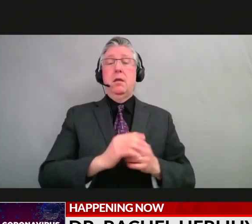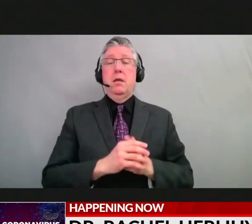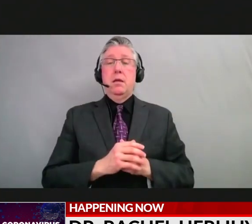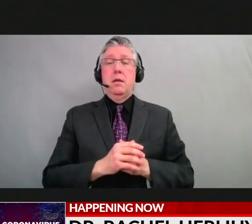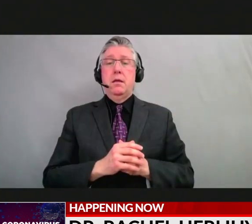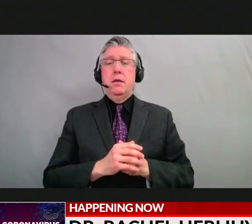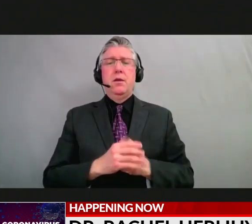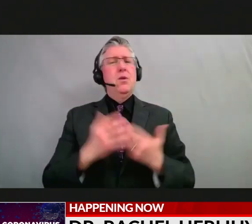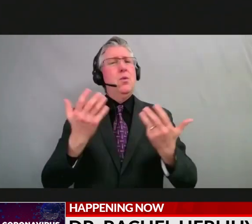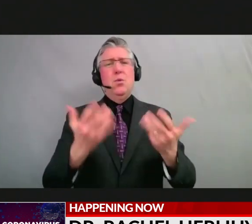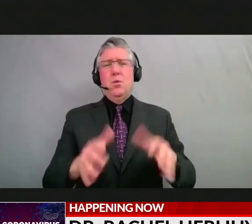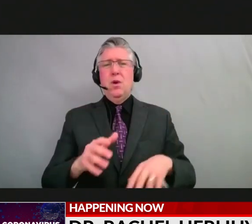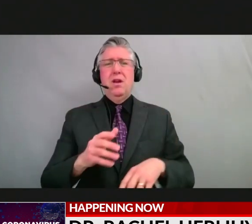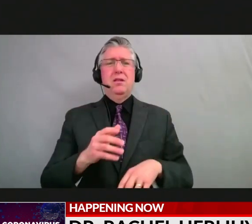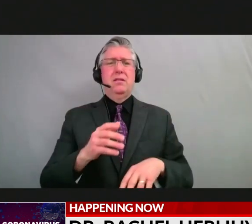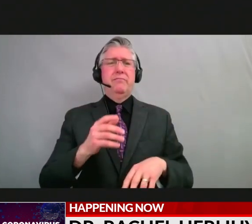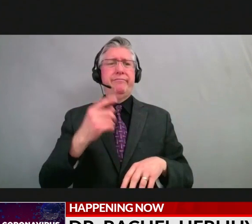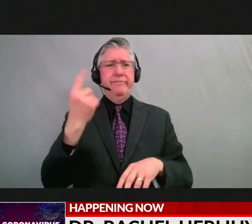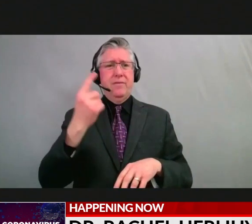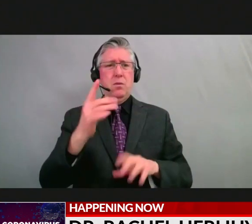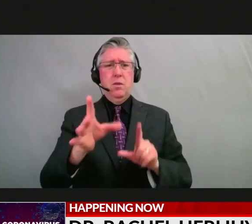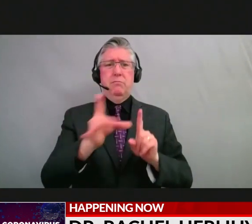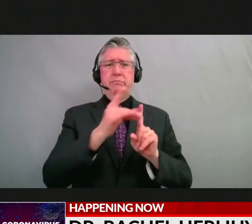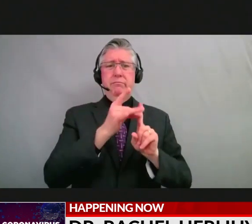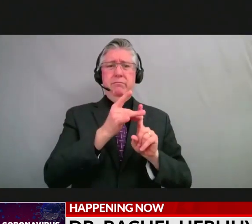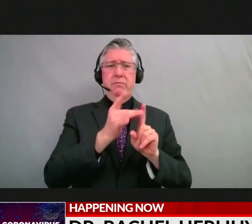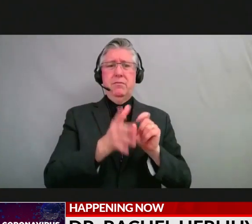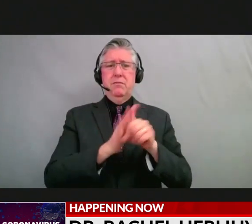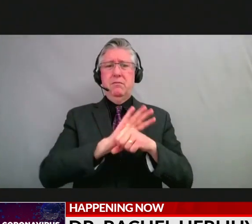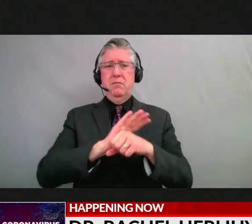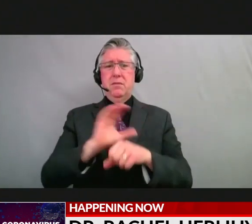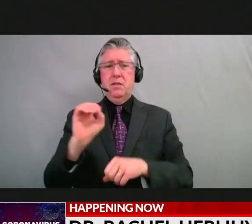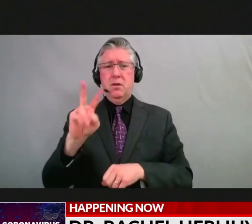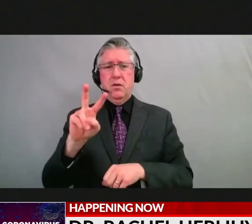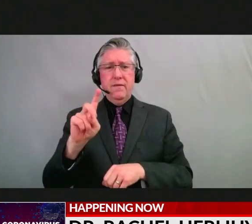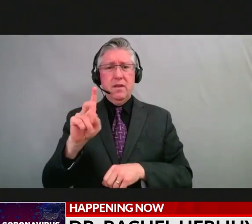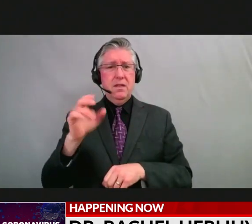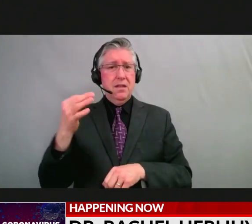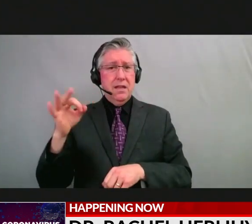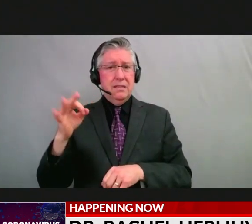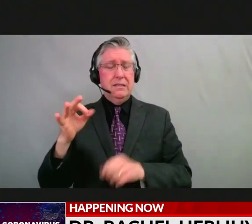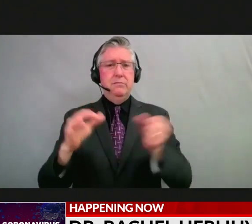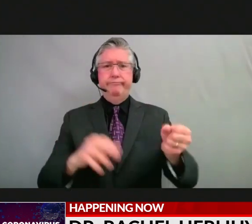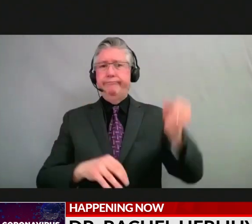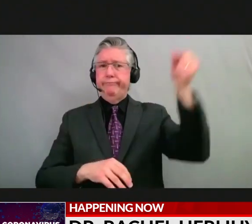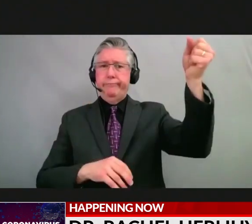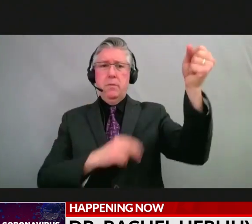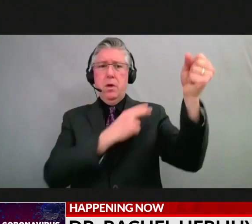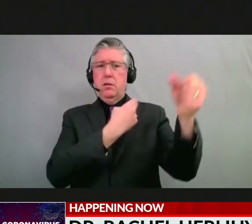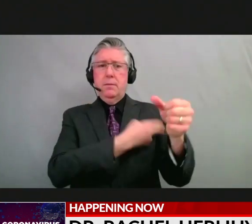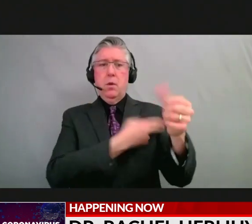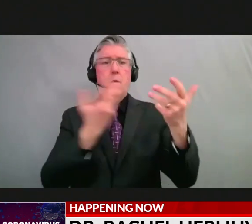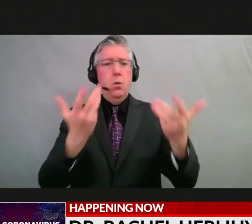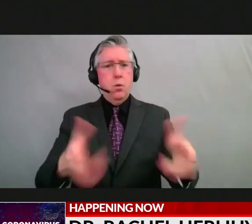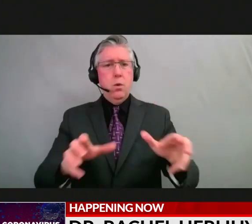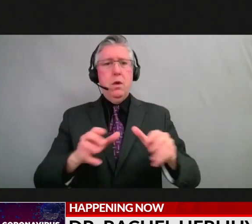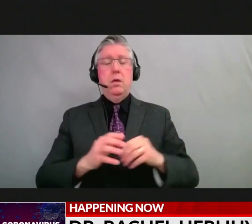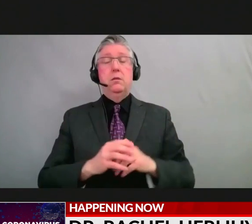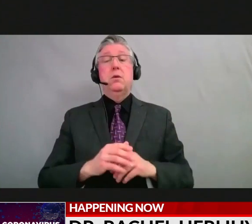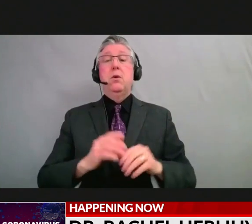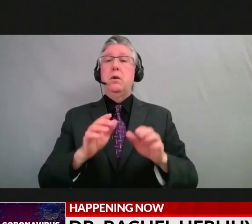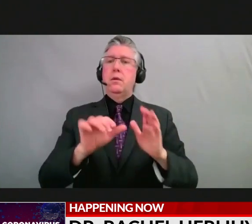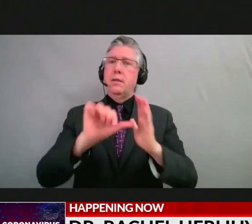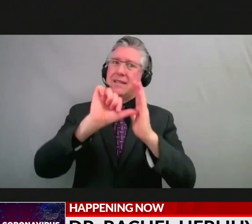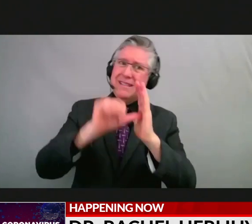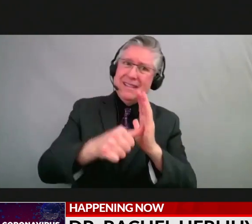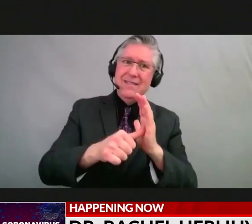outcomes associated with COVID-19 and to be in the hospital. And so I think this also reinforces the importance of vaccination and the